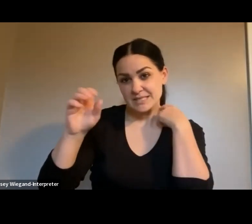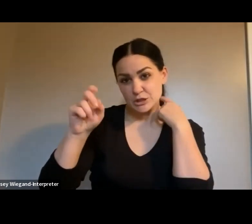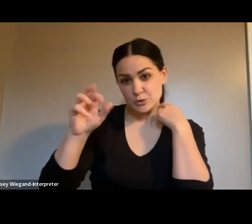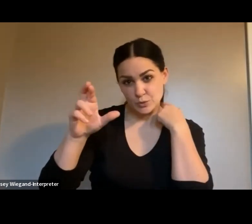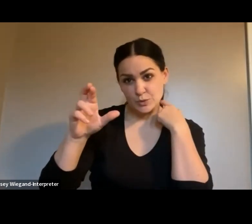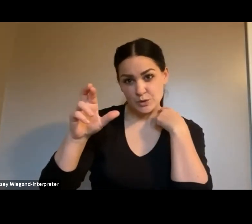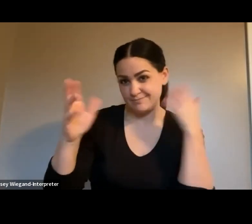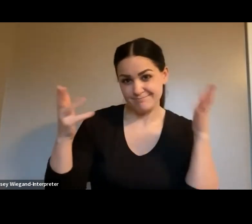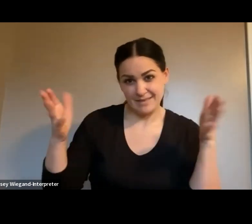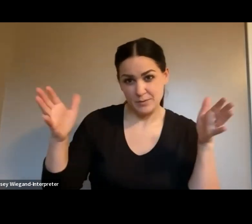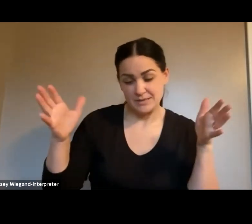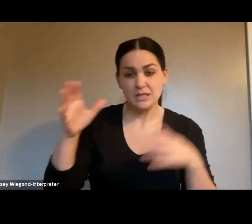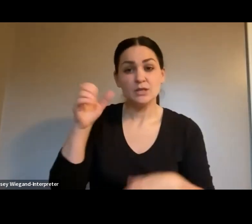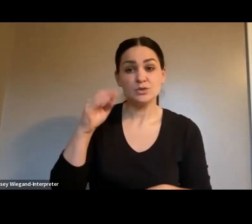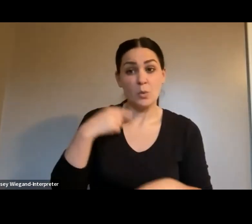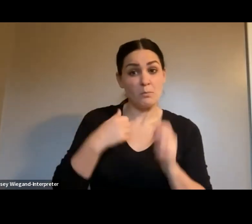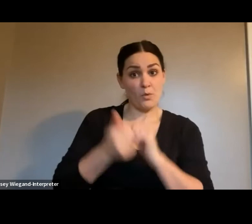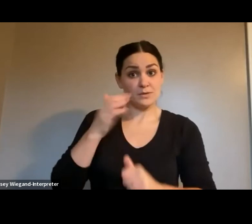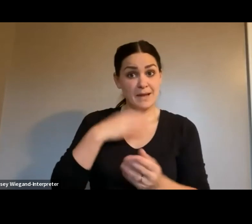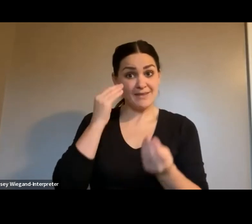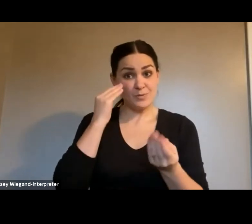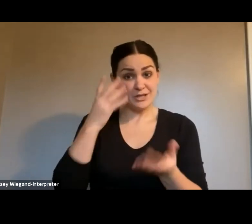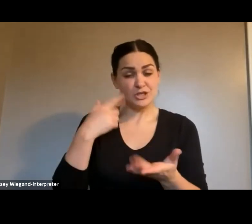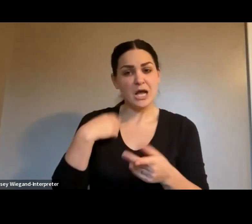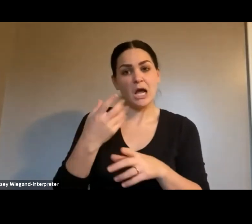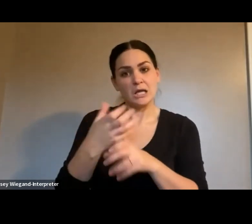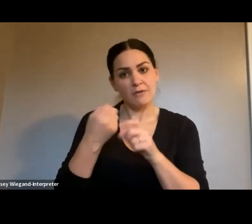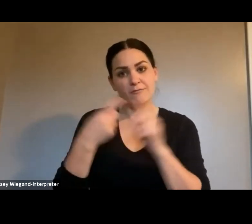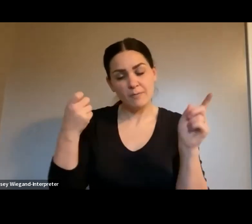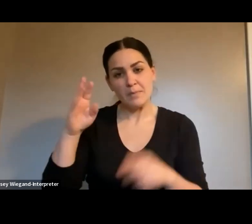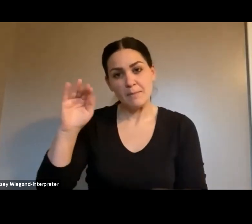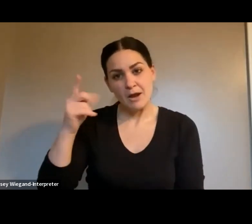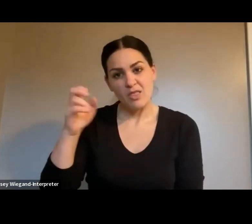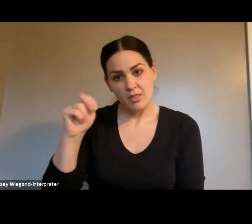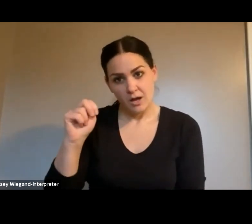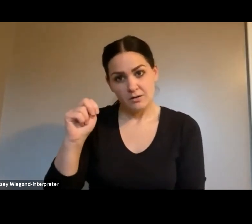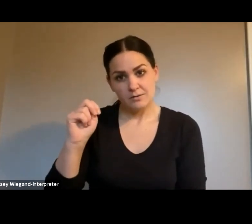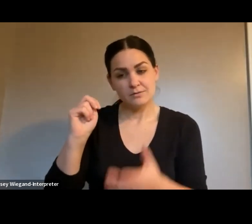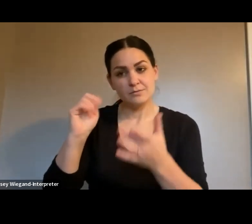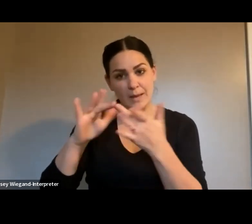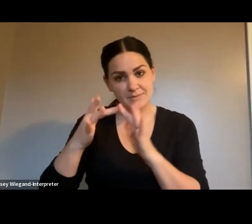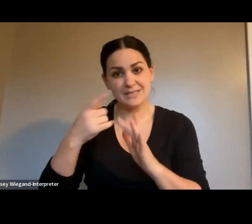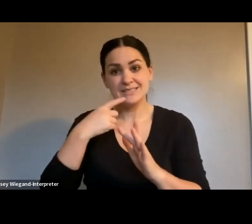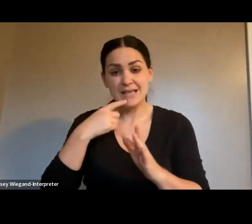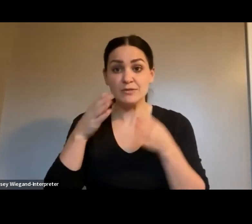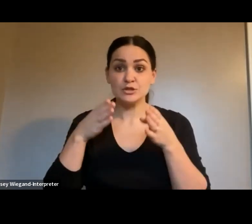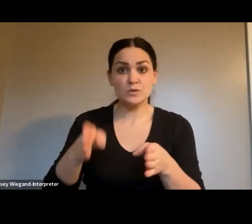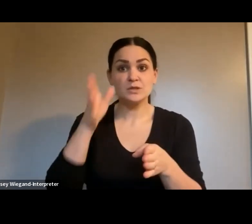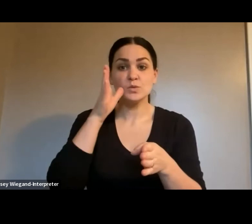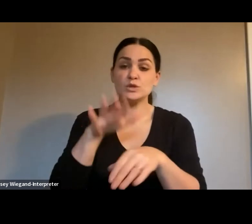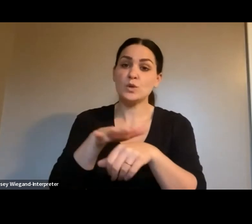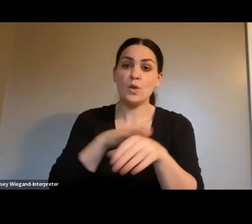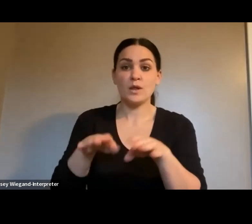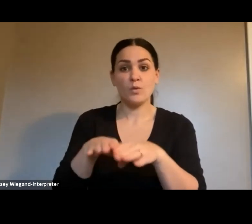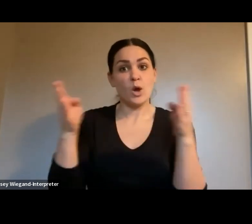And so I actually got most of my information from the marathon website that said that the streets would be slowly reopening until about